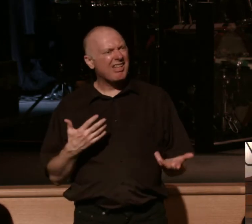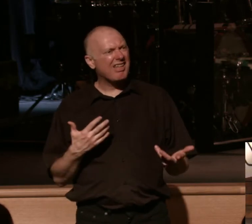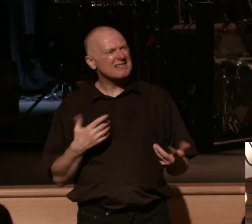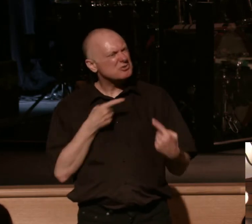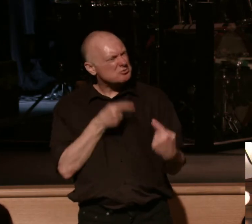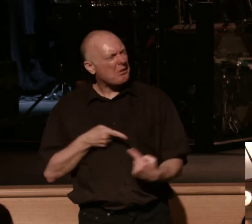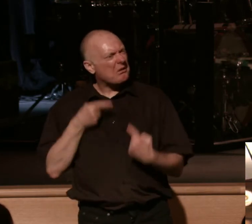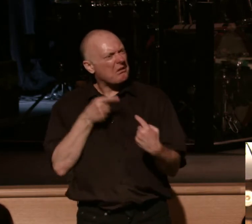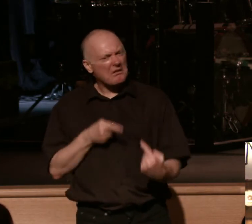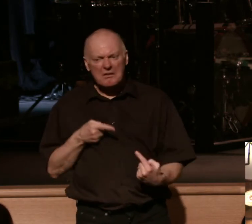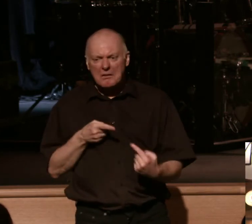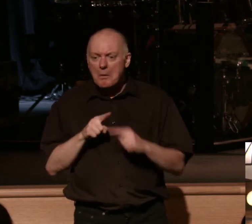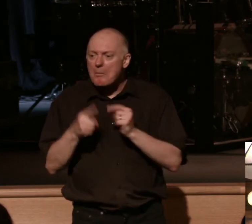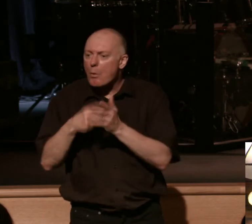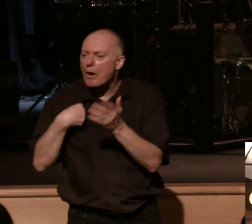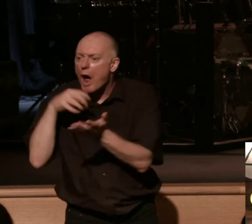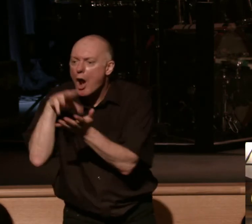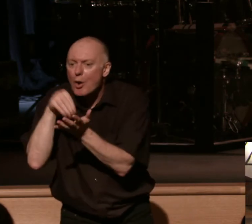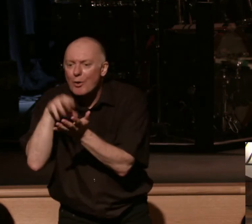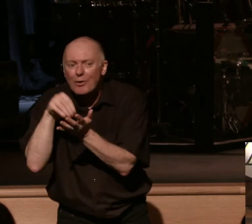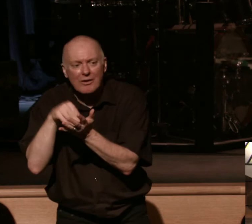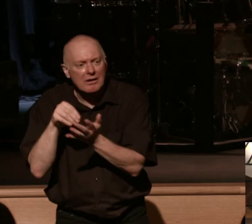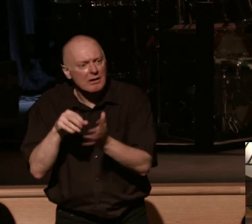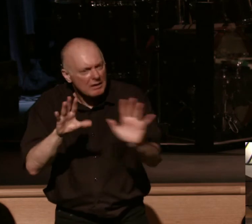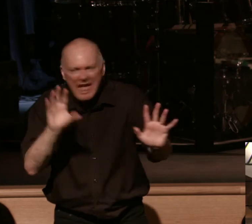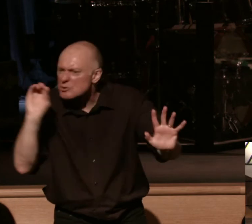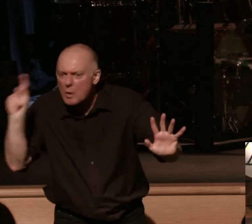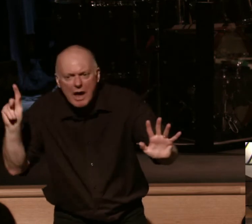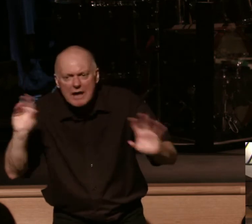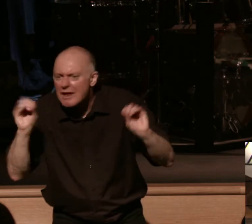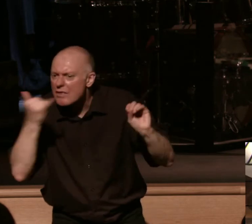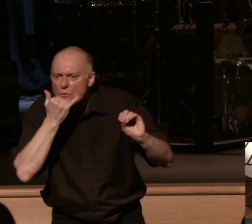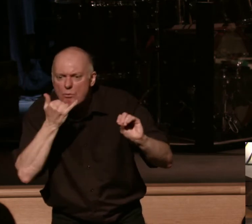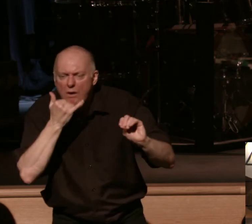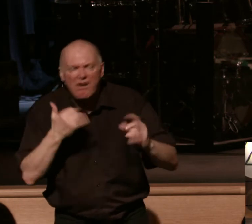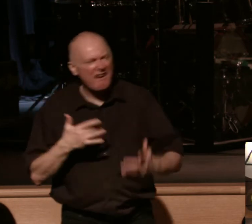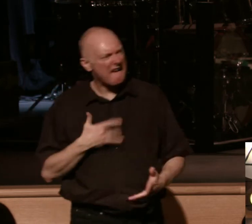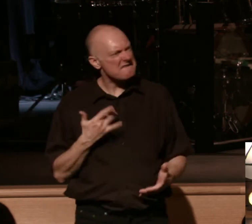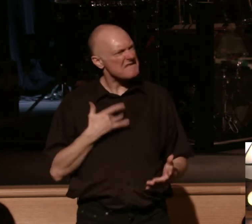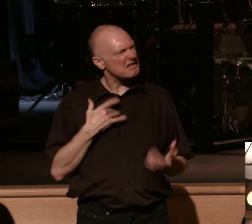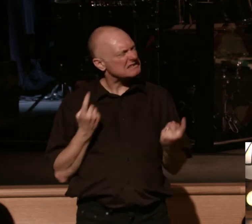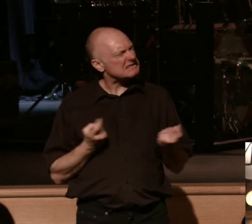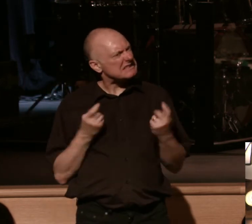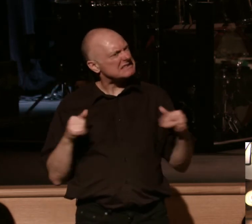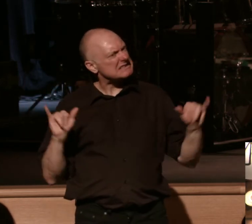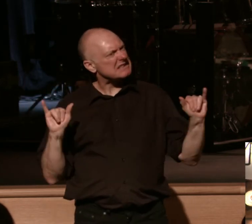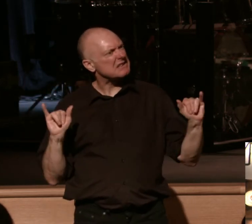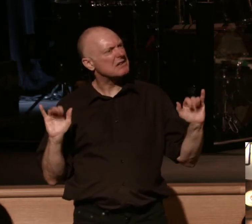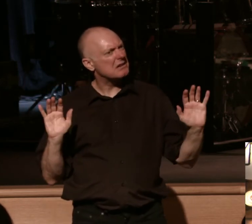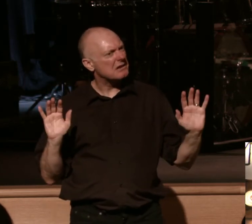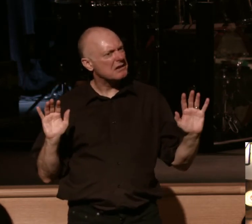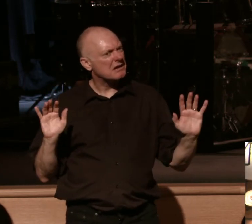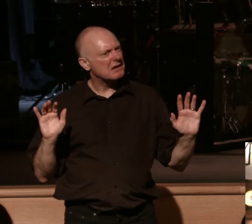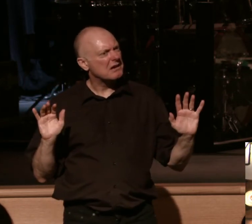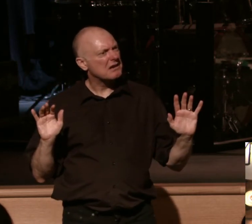learning here from this text is it's kind of right to feel that way sometimes yes the weight of my sin is gone in the sense of I'm innocent